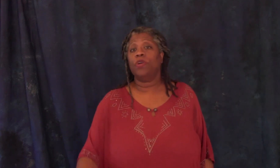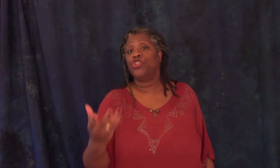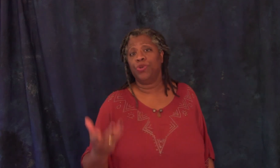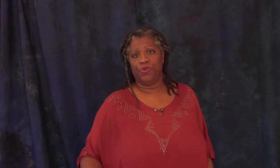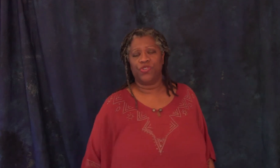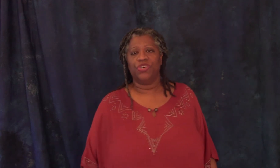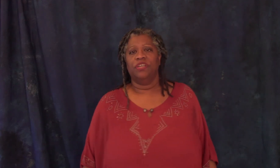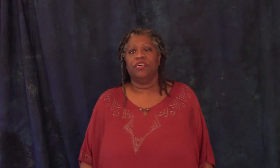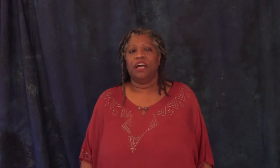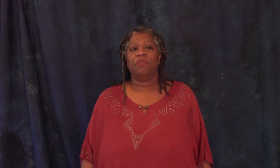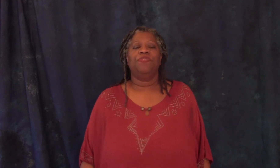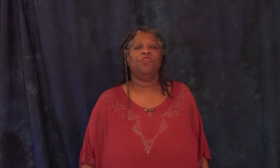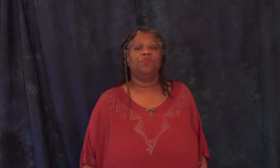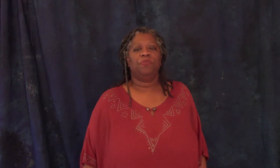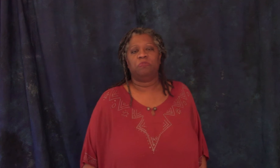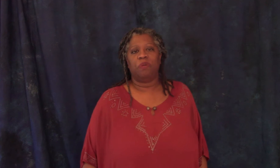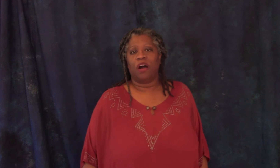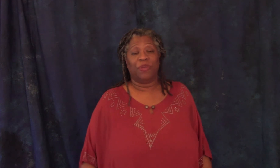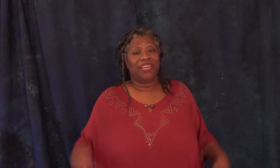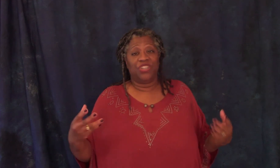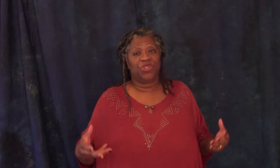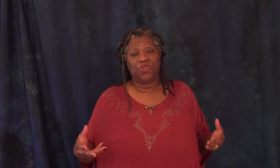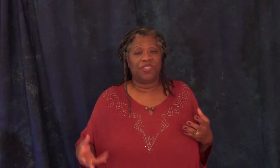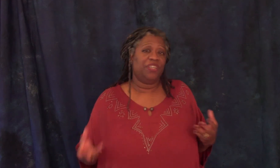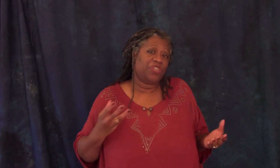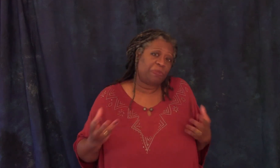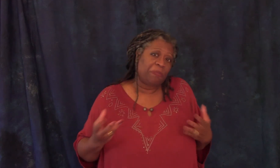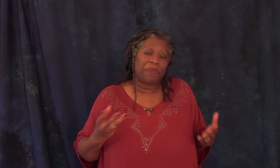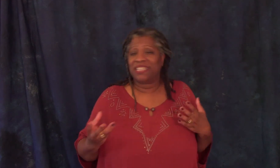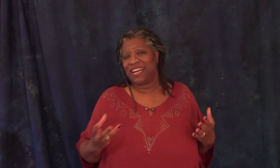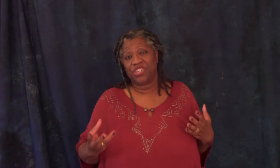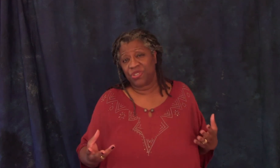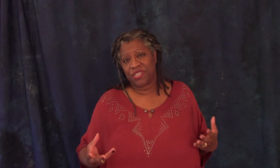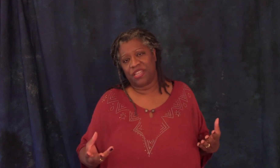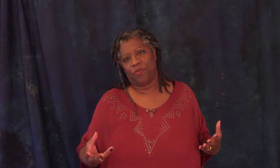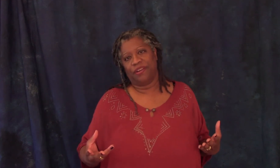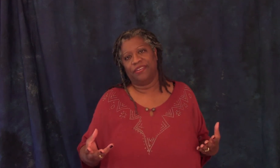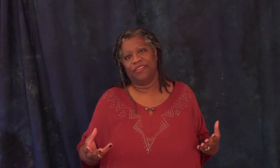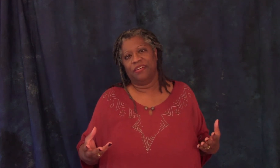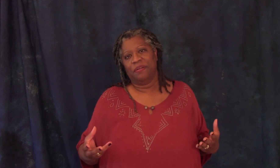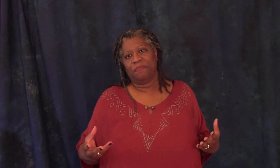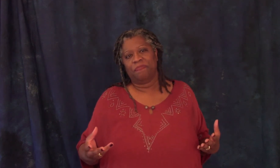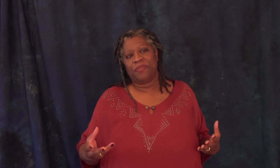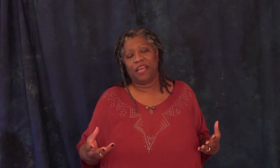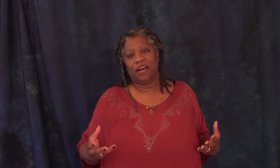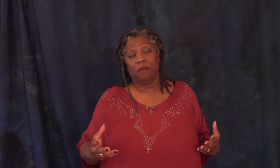shoes how many of you are really into shoes and you judge people based on the kind of shoes that they wear um